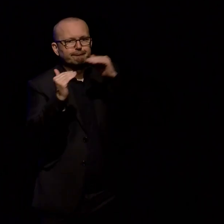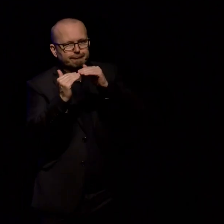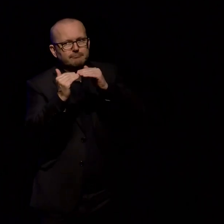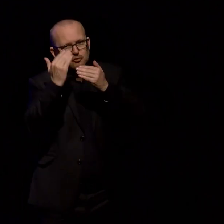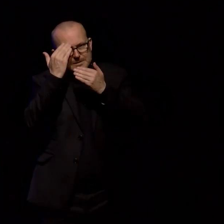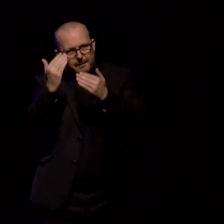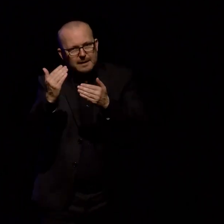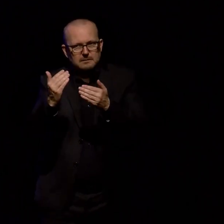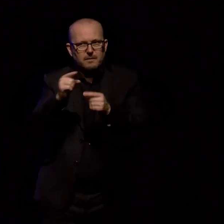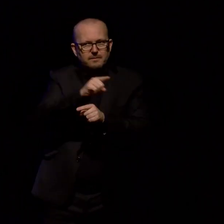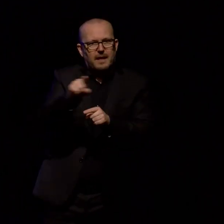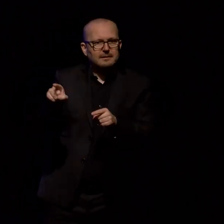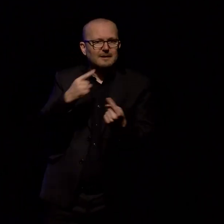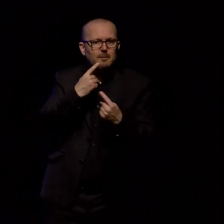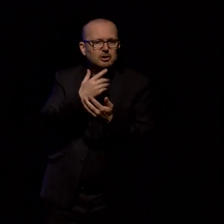material